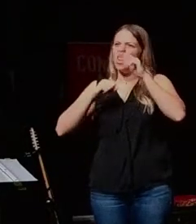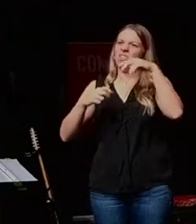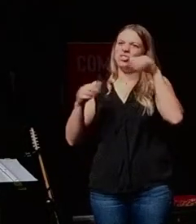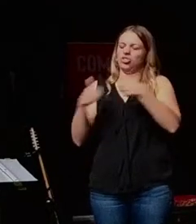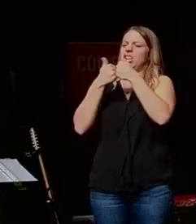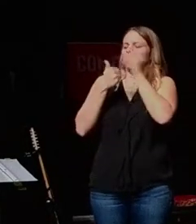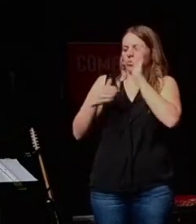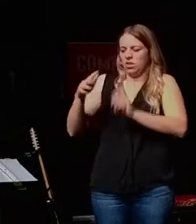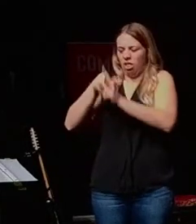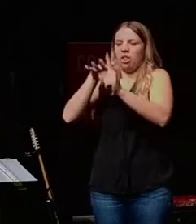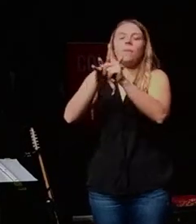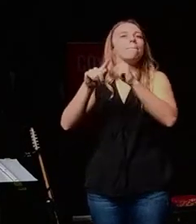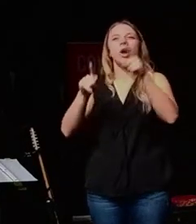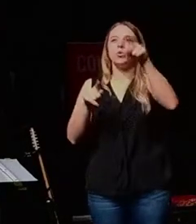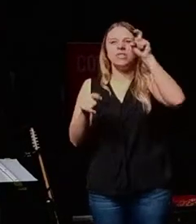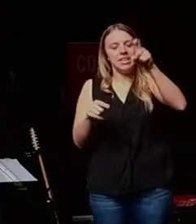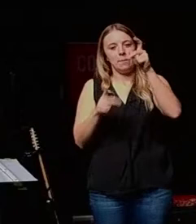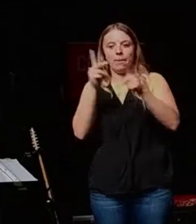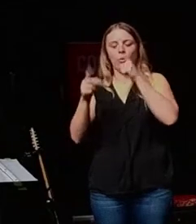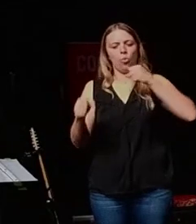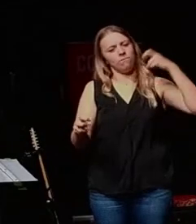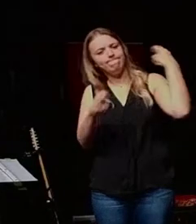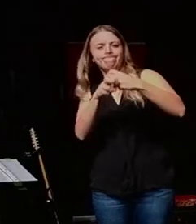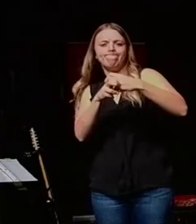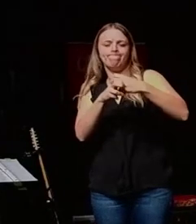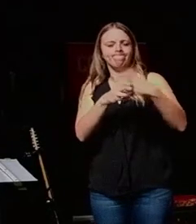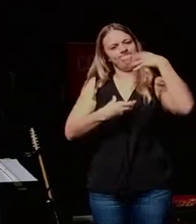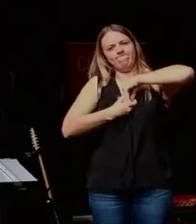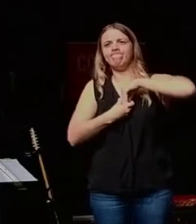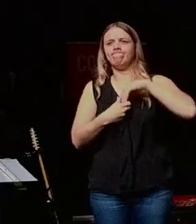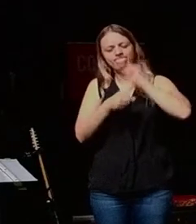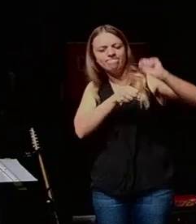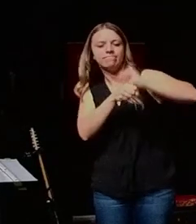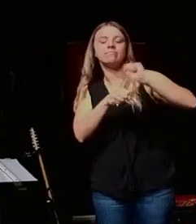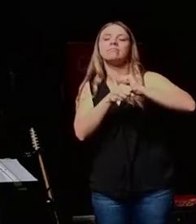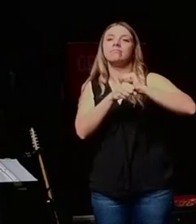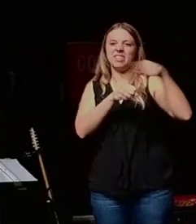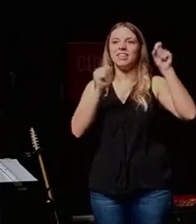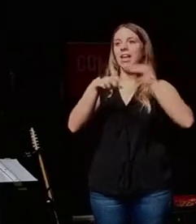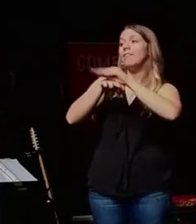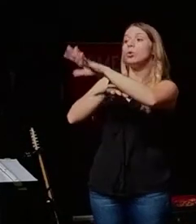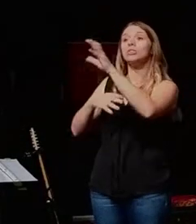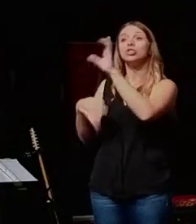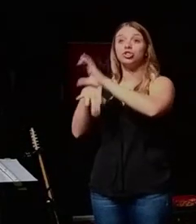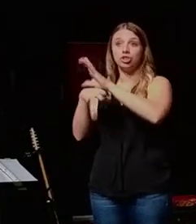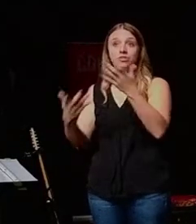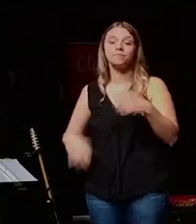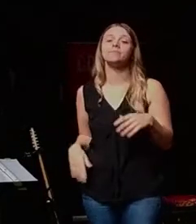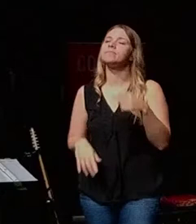And you need people that have that quality to themselves so that they can influence the church. Right?